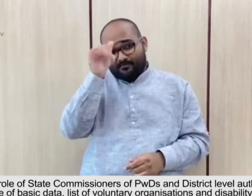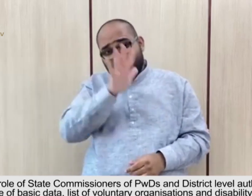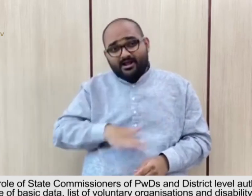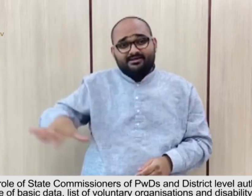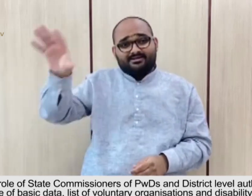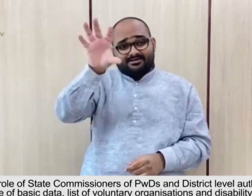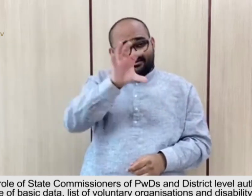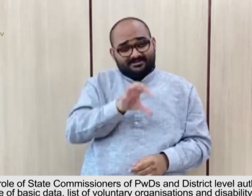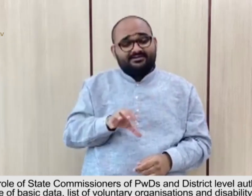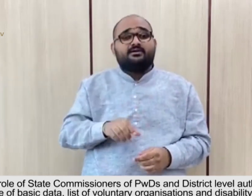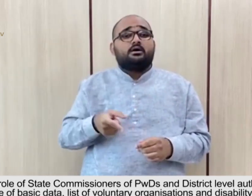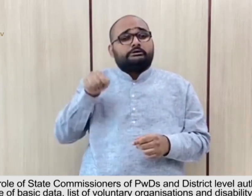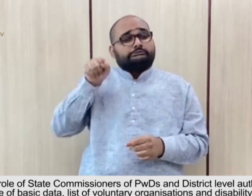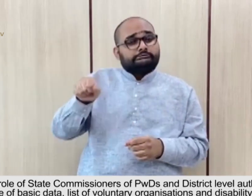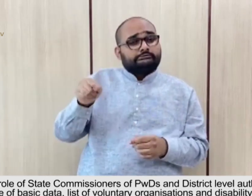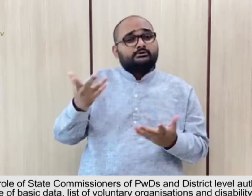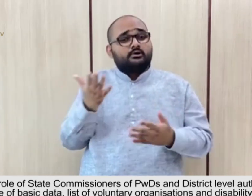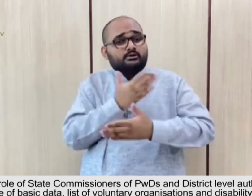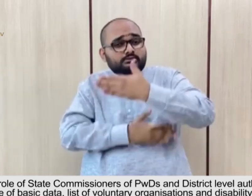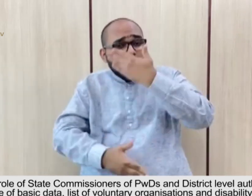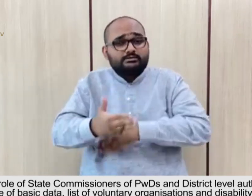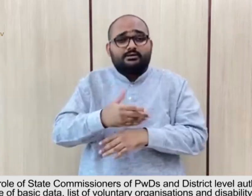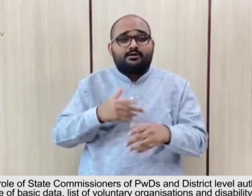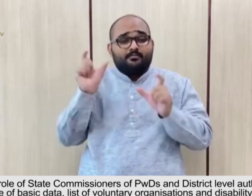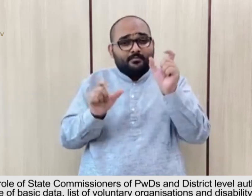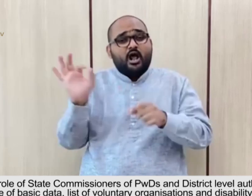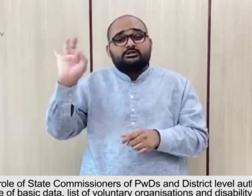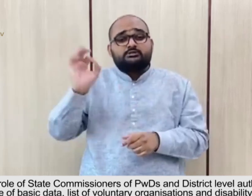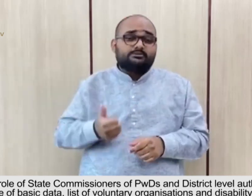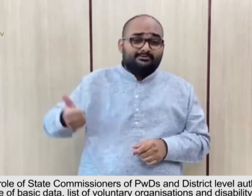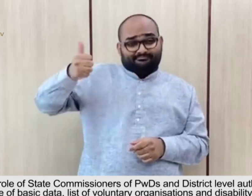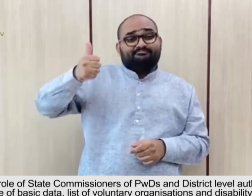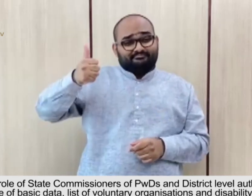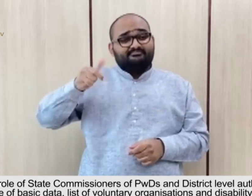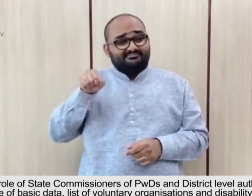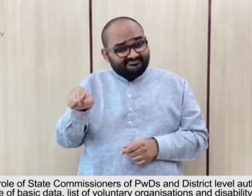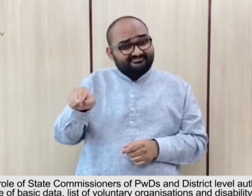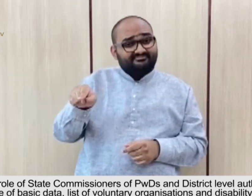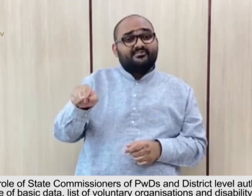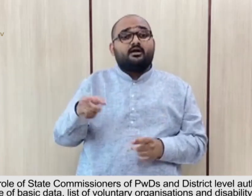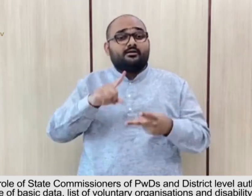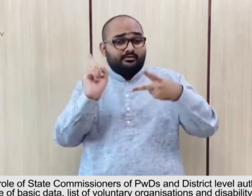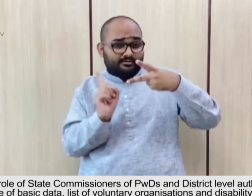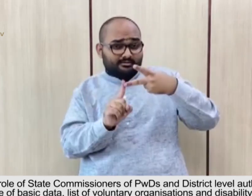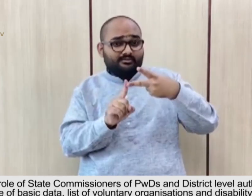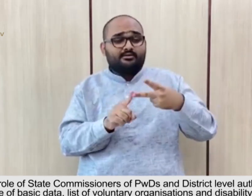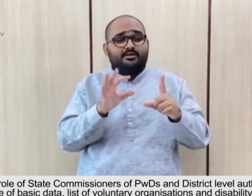Active role of state commissioners of PWDs and district-level